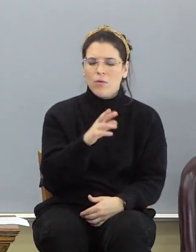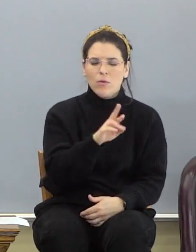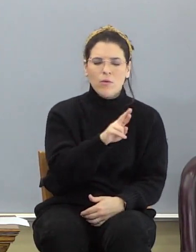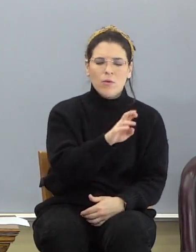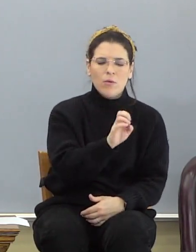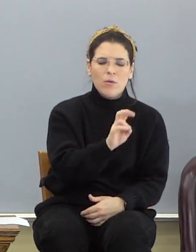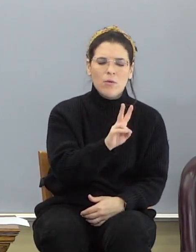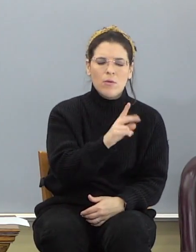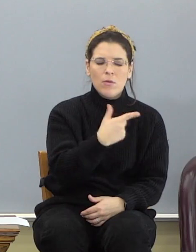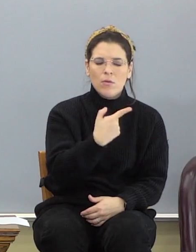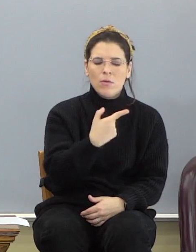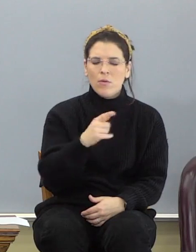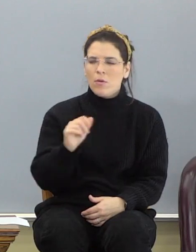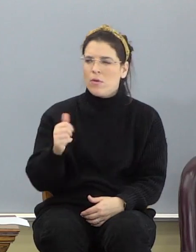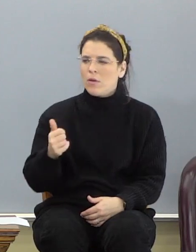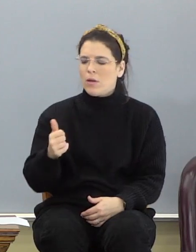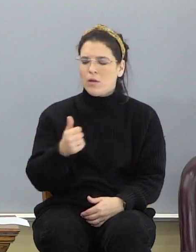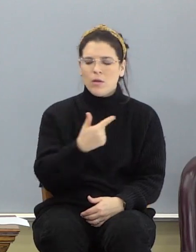just verse 10.